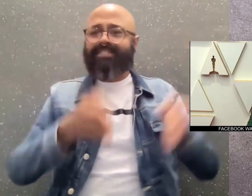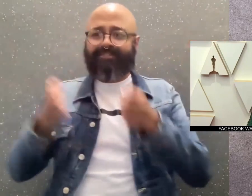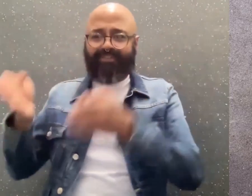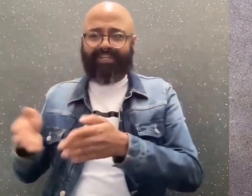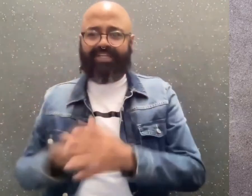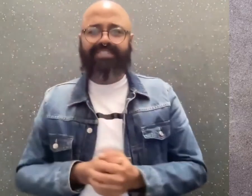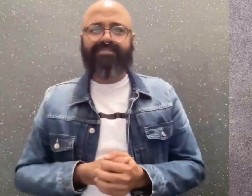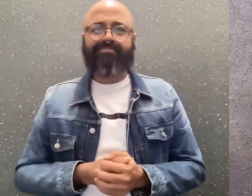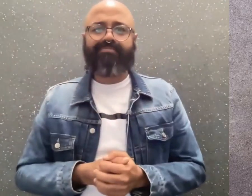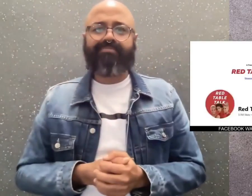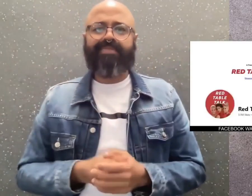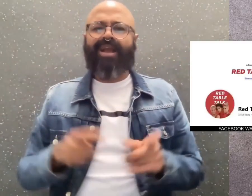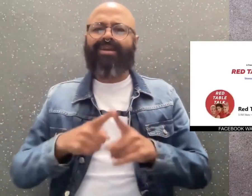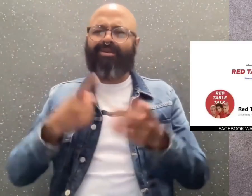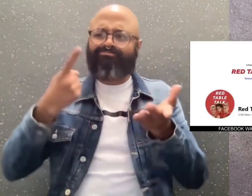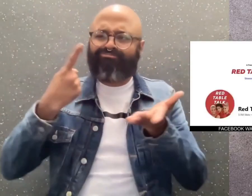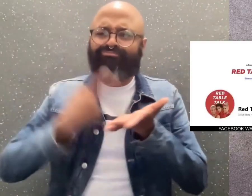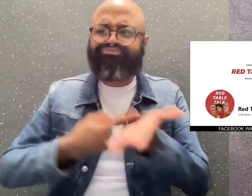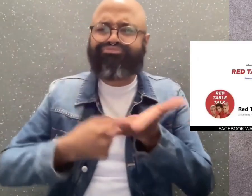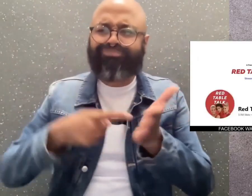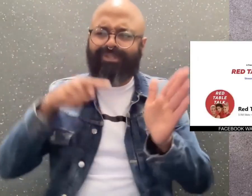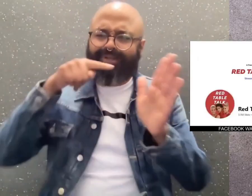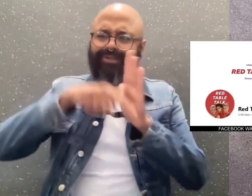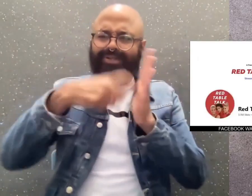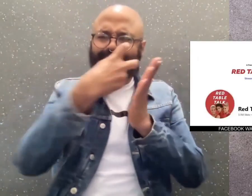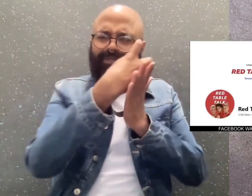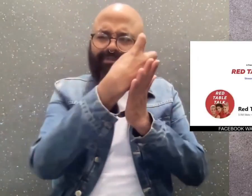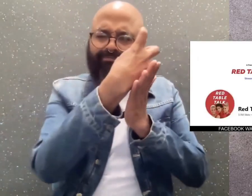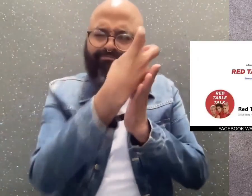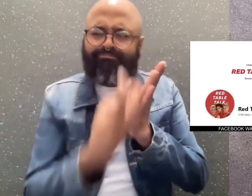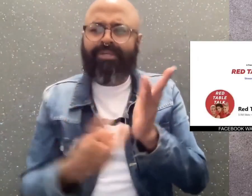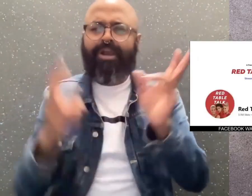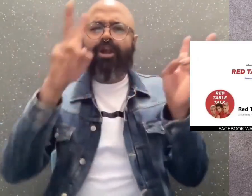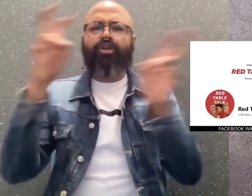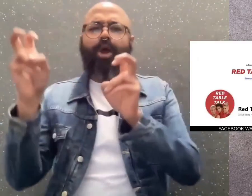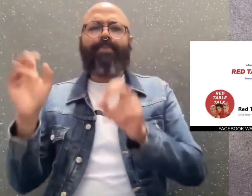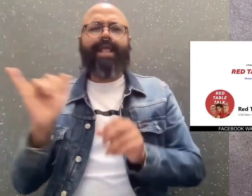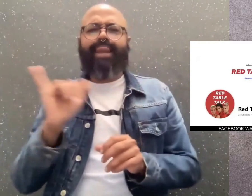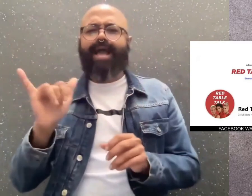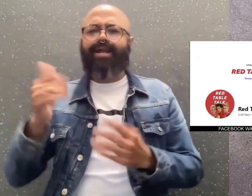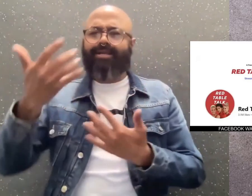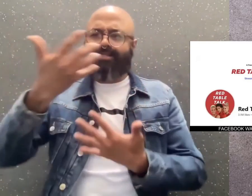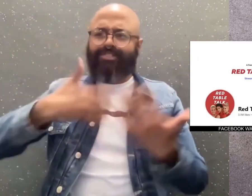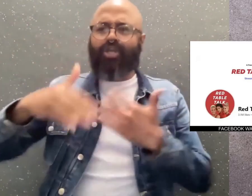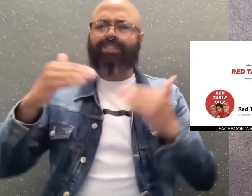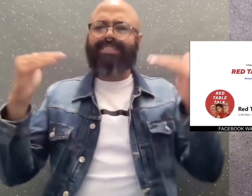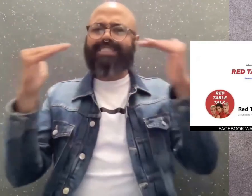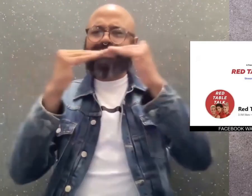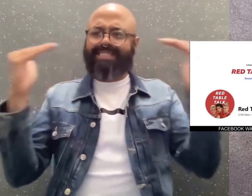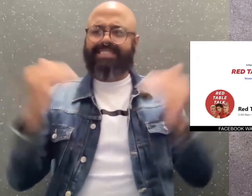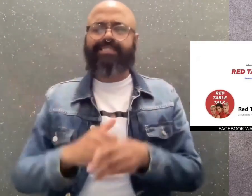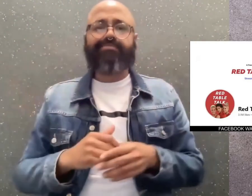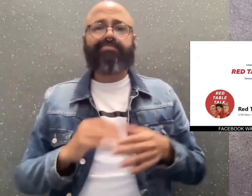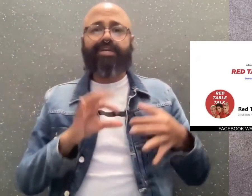figures, and often dove deep into topics like social justice, relationships, and female empowerment.